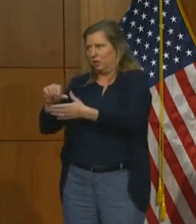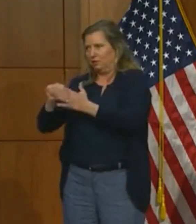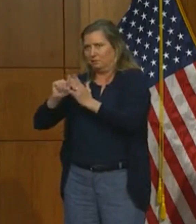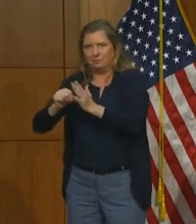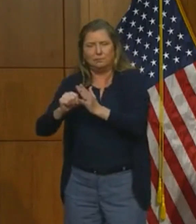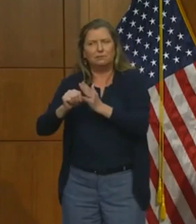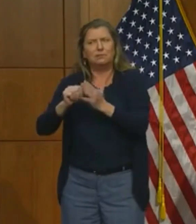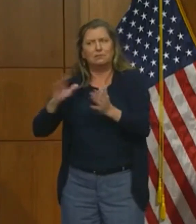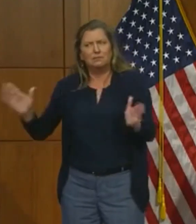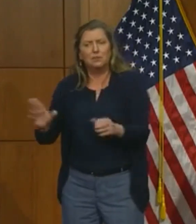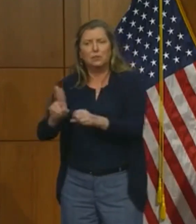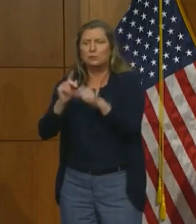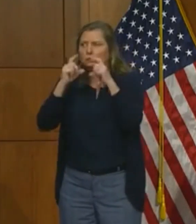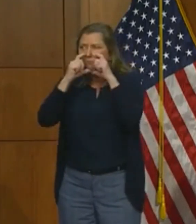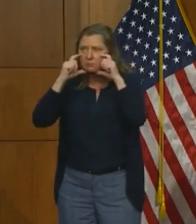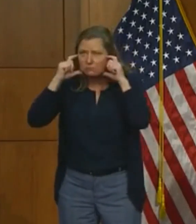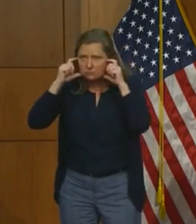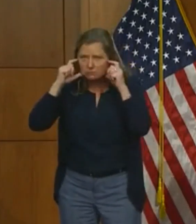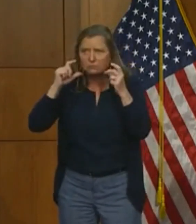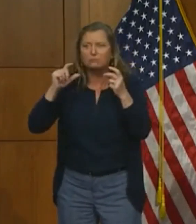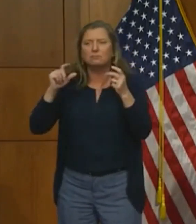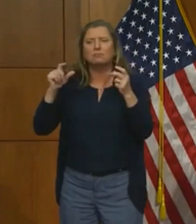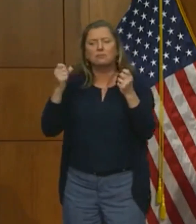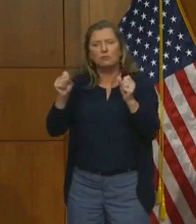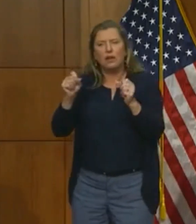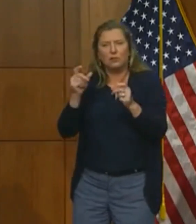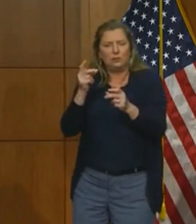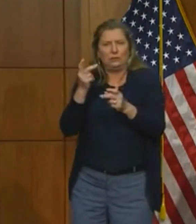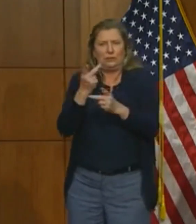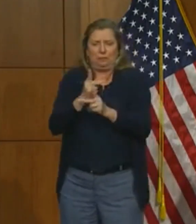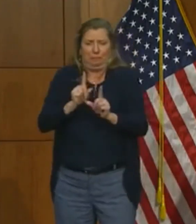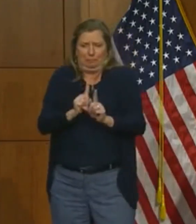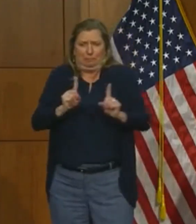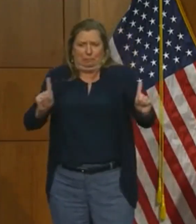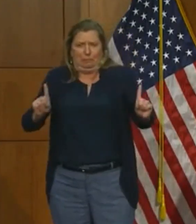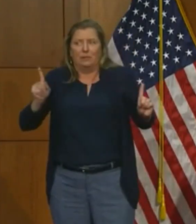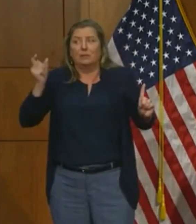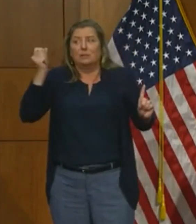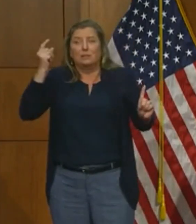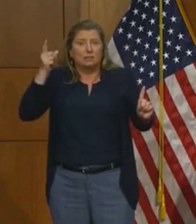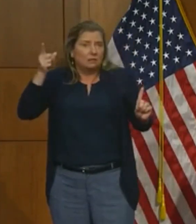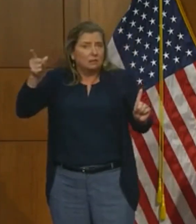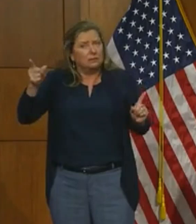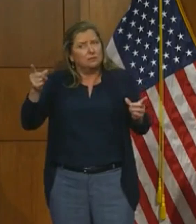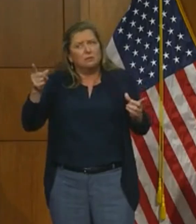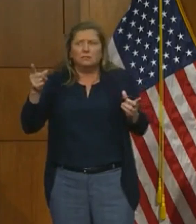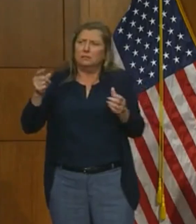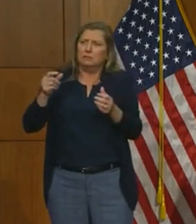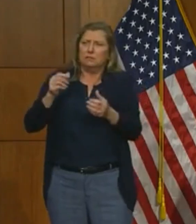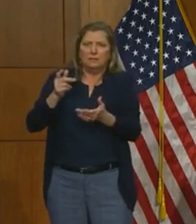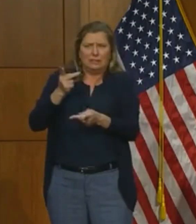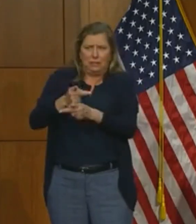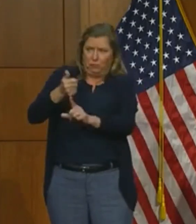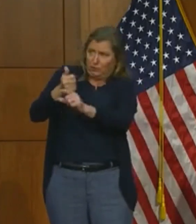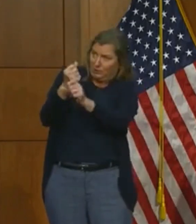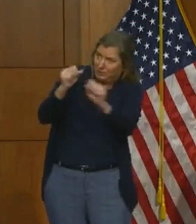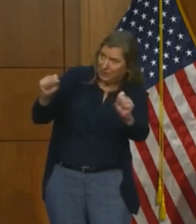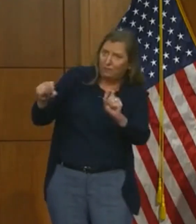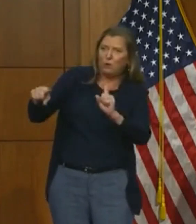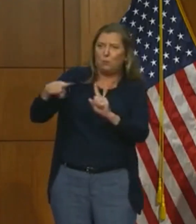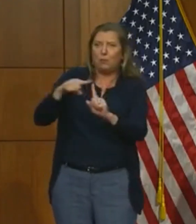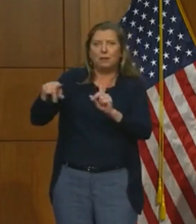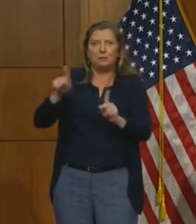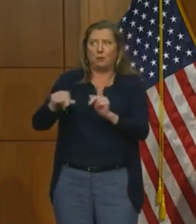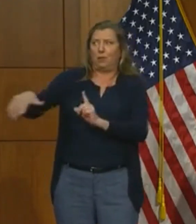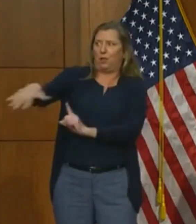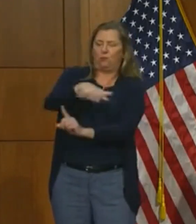face coverings and to try to physically distance yourself. This is not only for your protection, but for others as